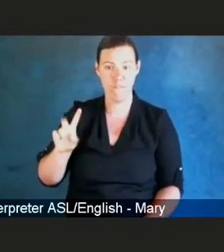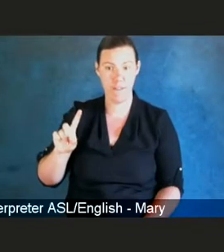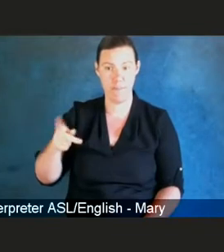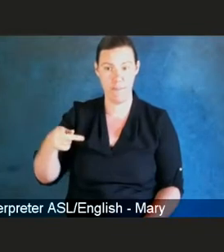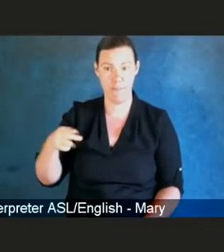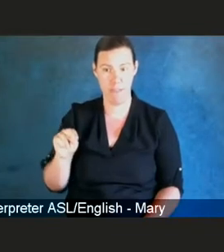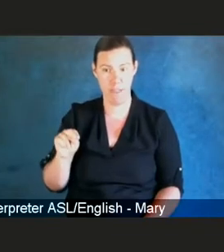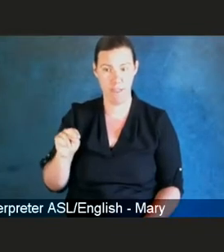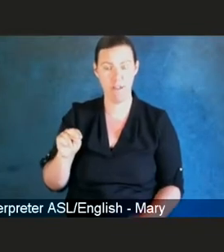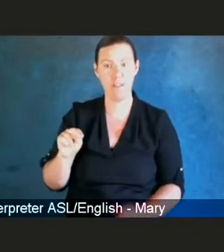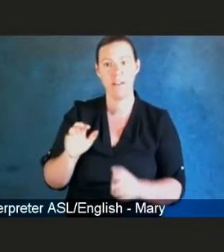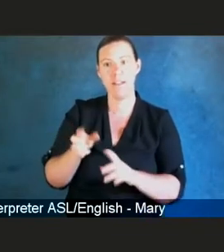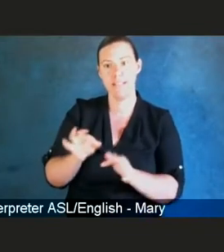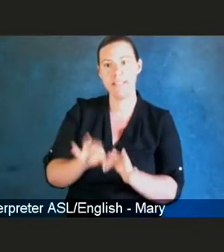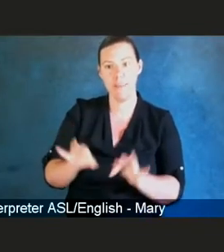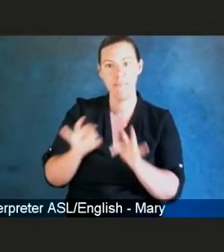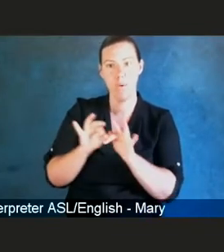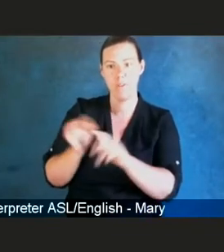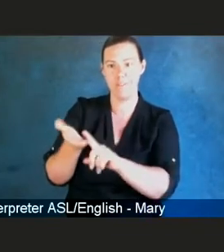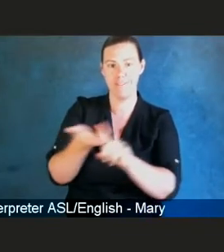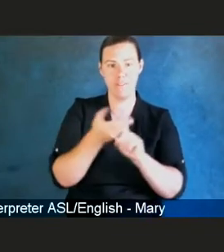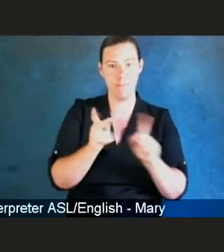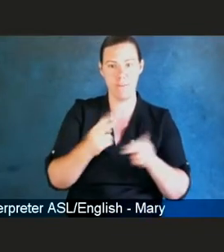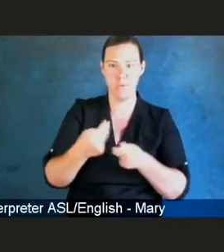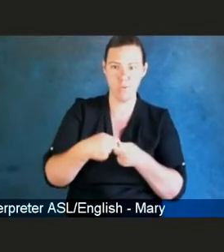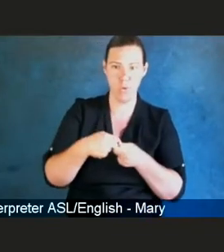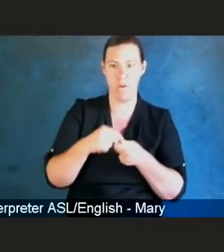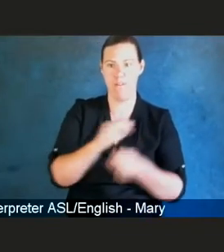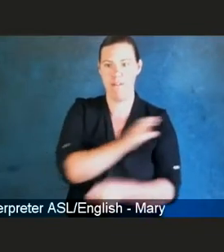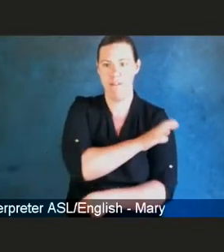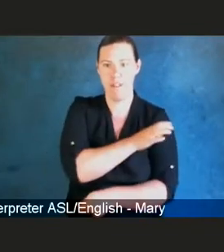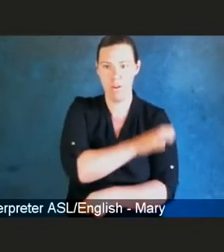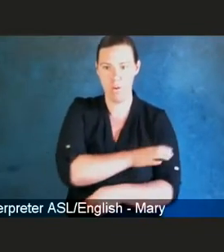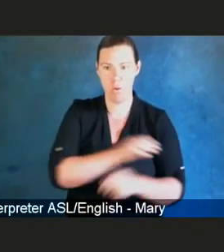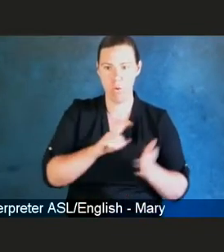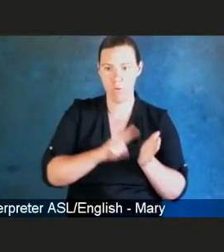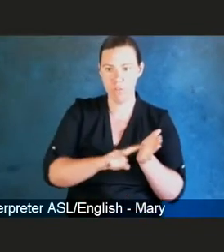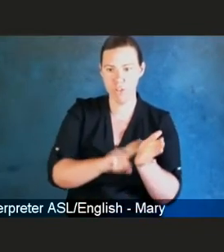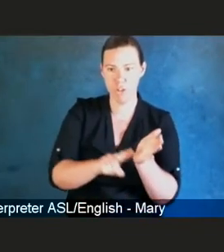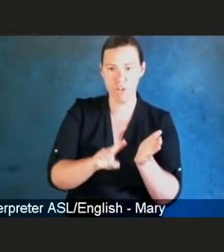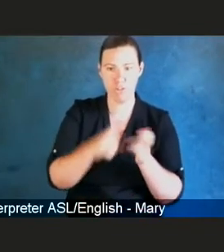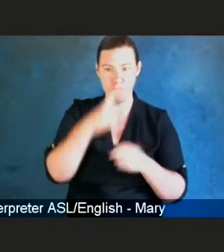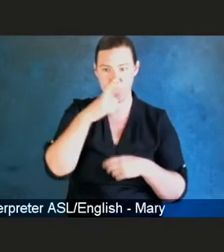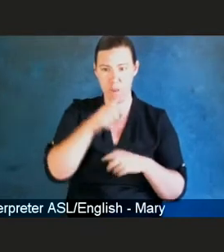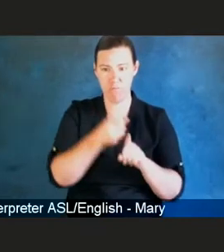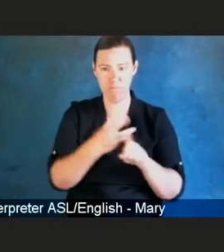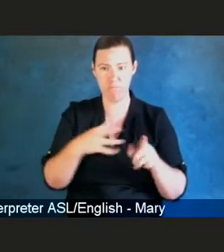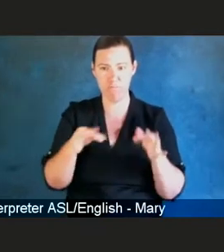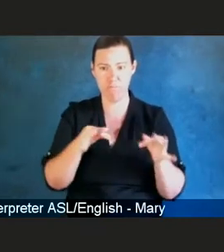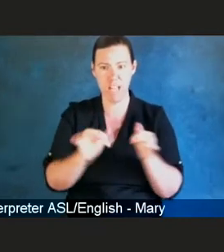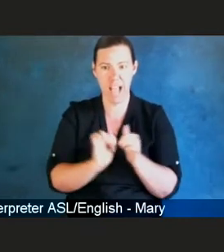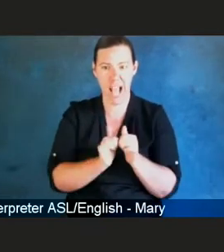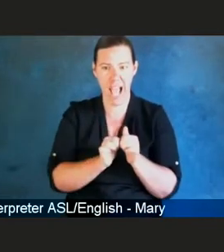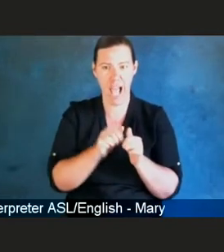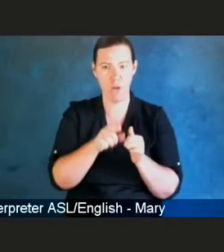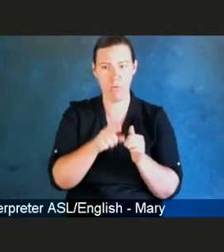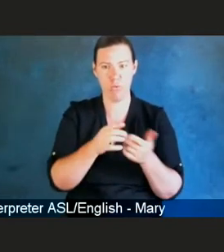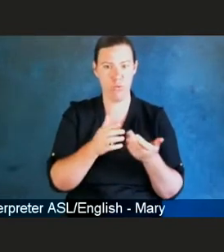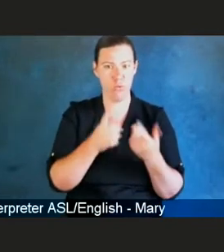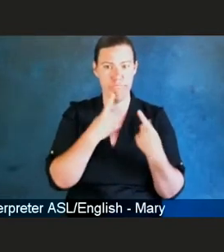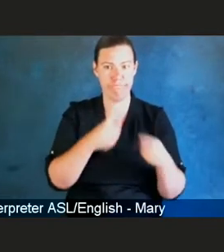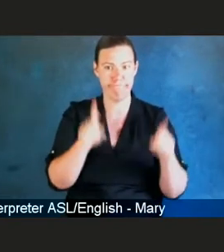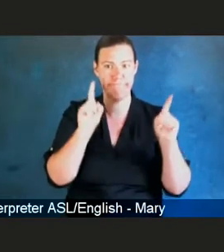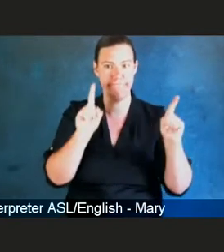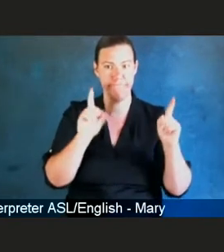how you did that, and why you, what made you see that so early in the game? Because